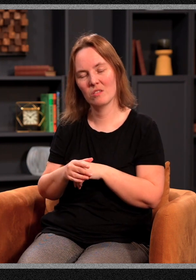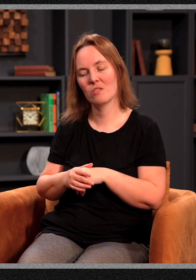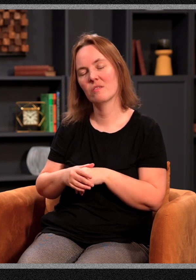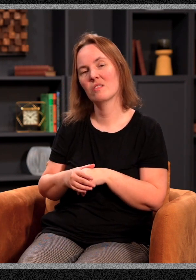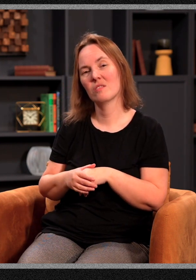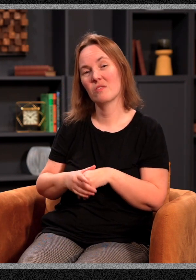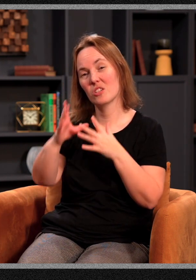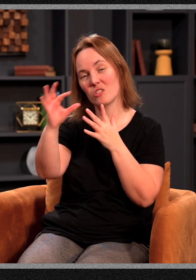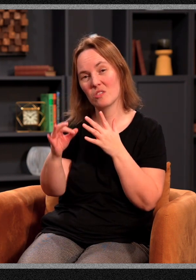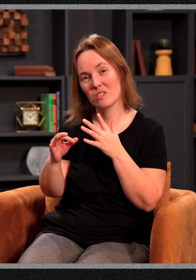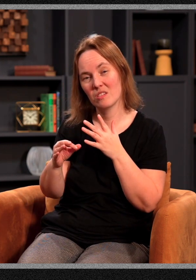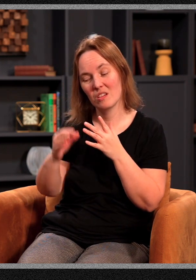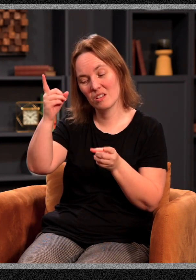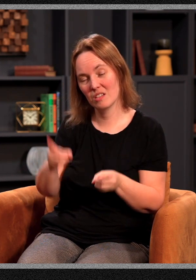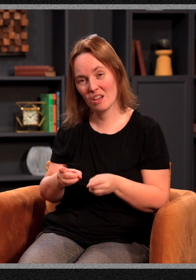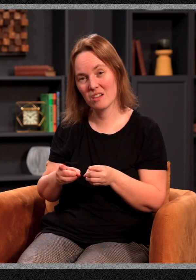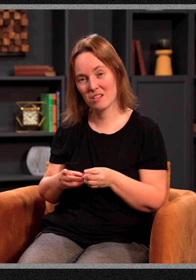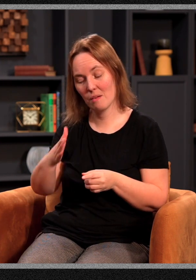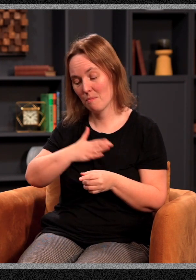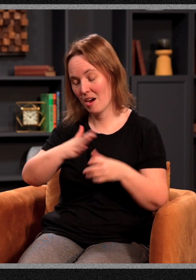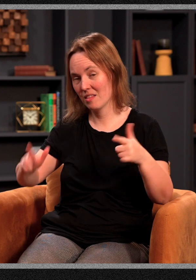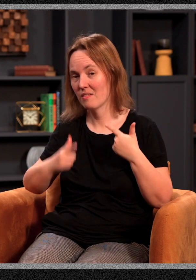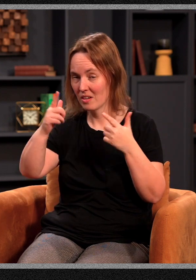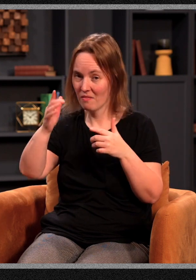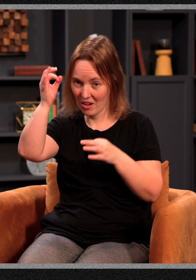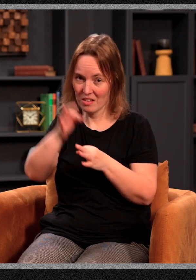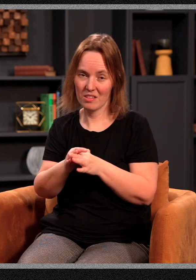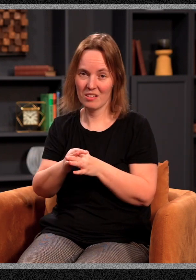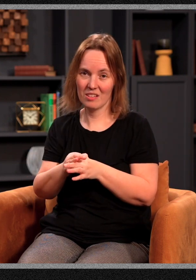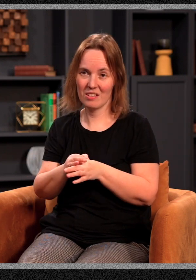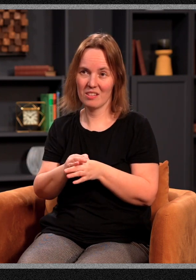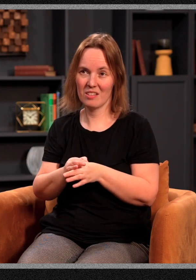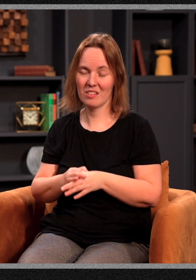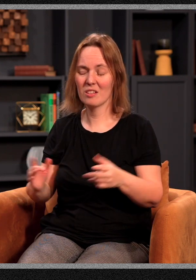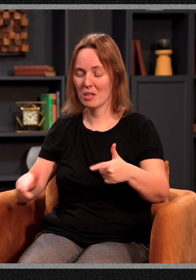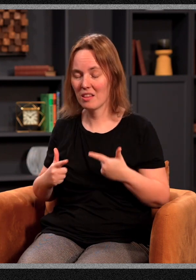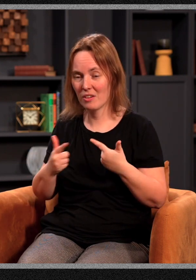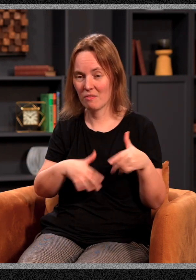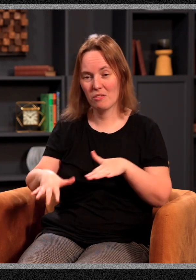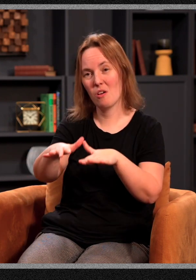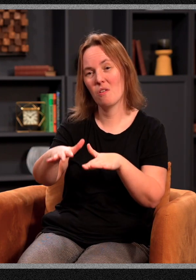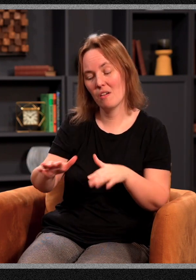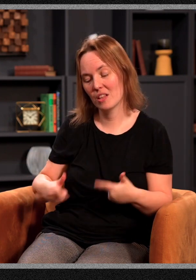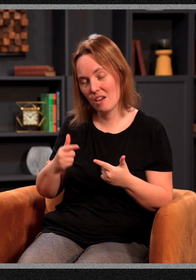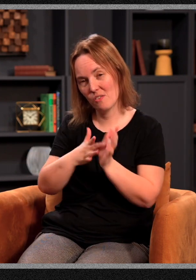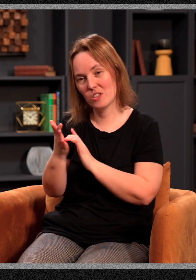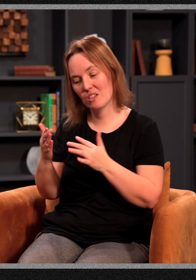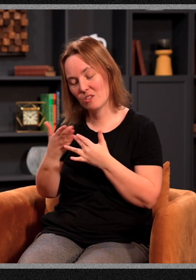We have to choose and decide that my living faith is going to be a living flow of the life of Jesus